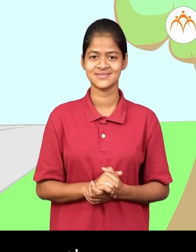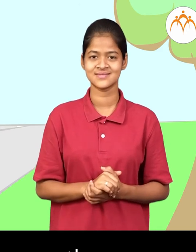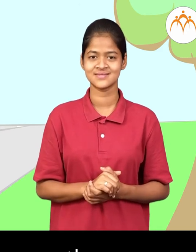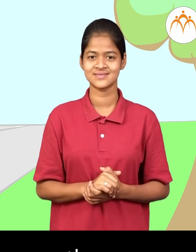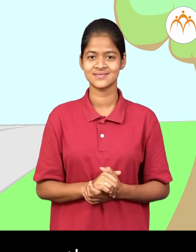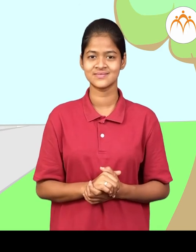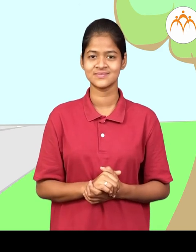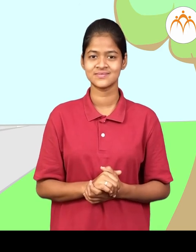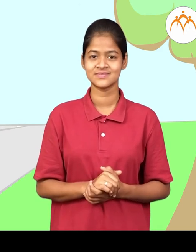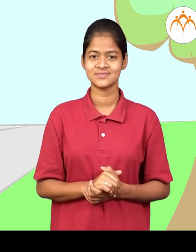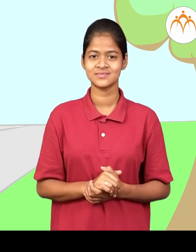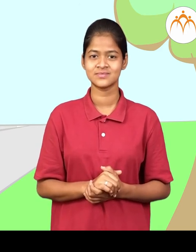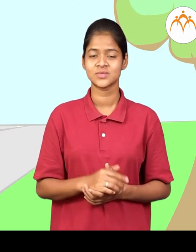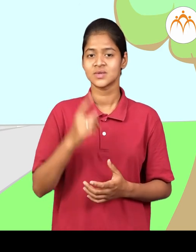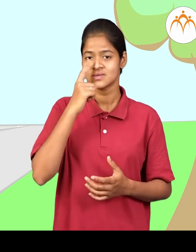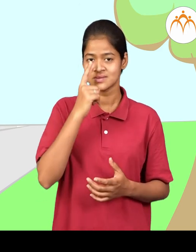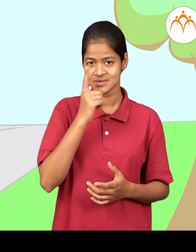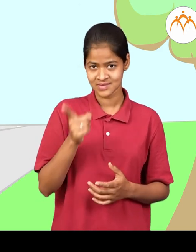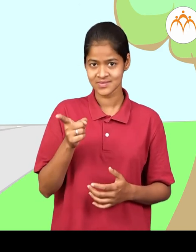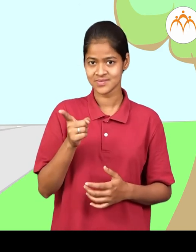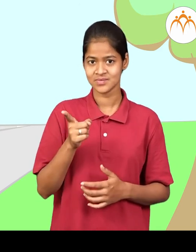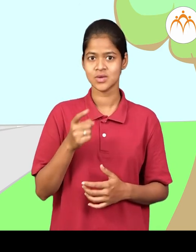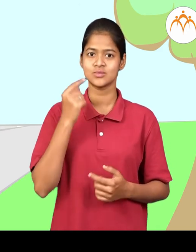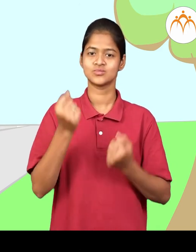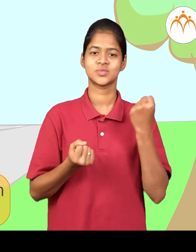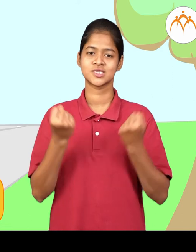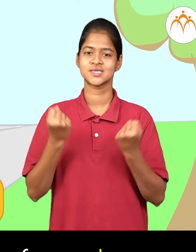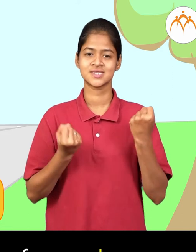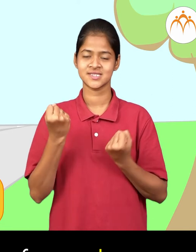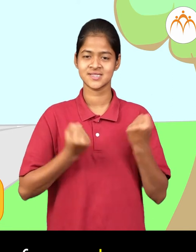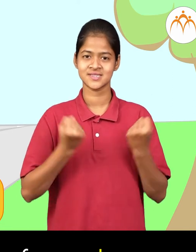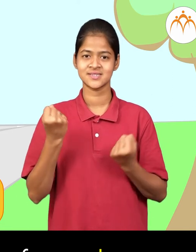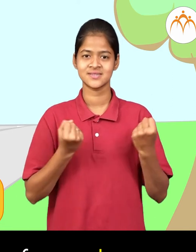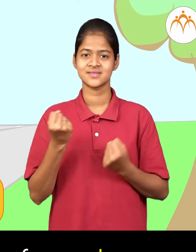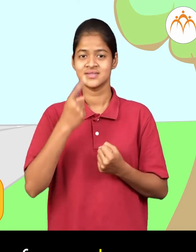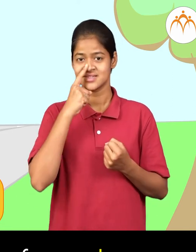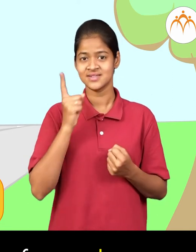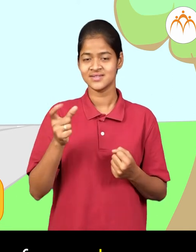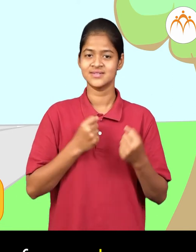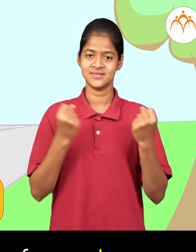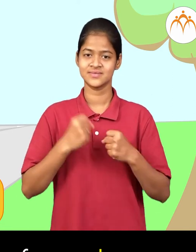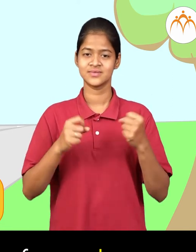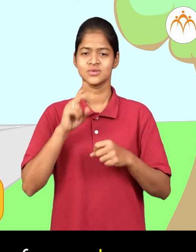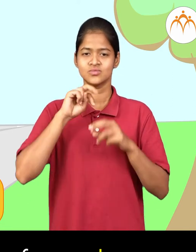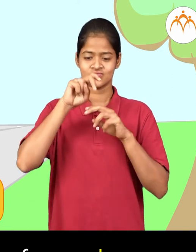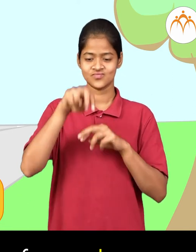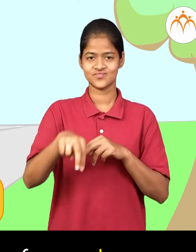a girl a bus a girl is getting down from a bus